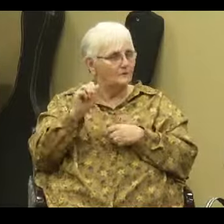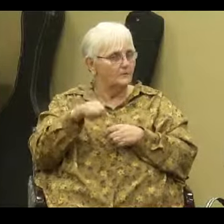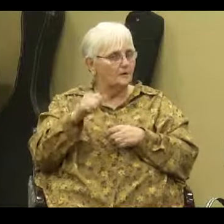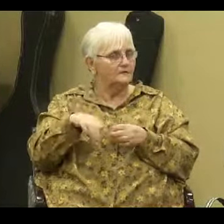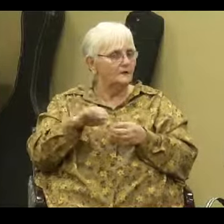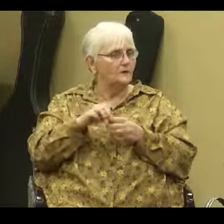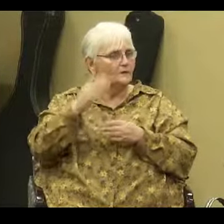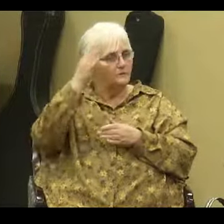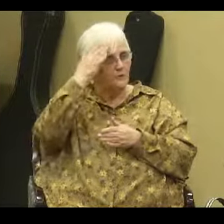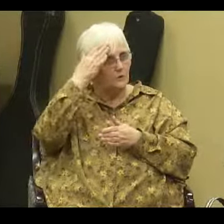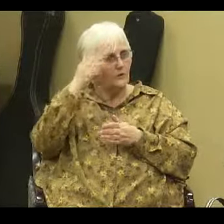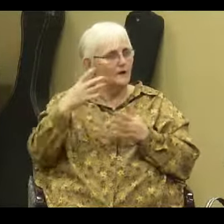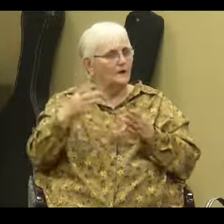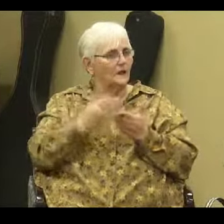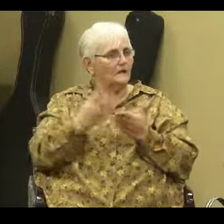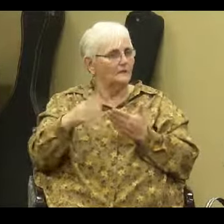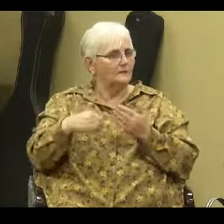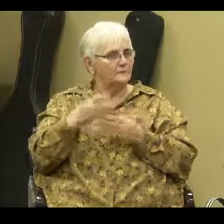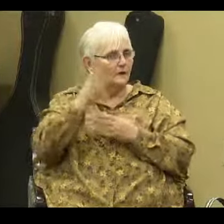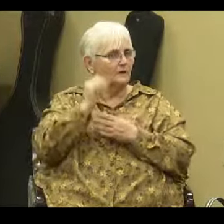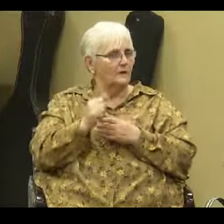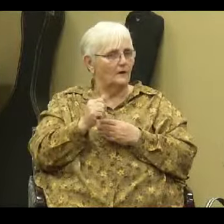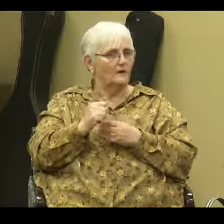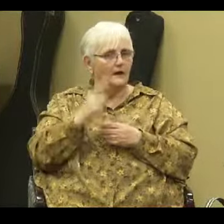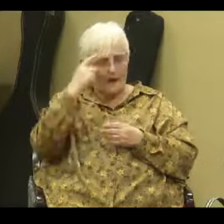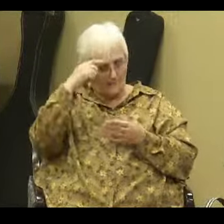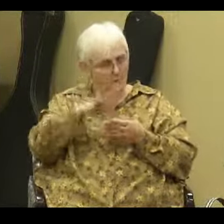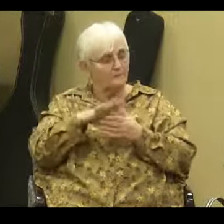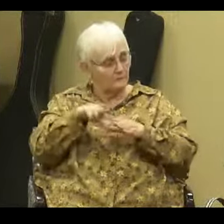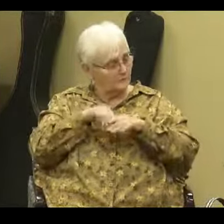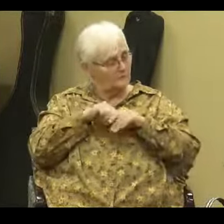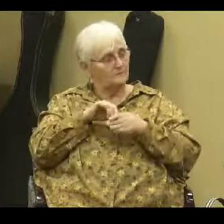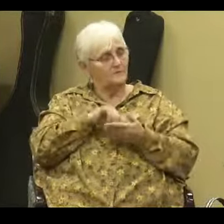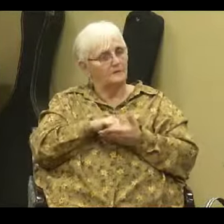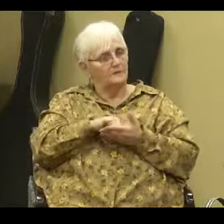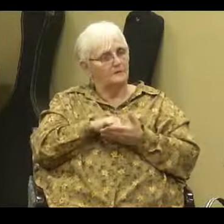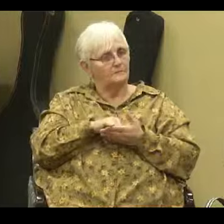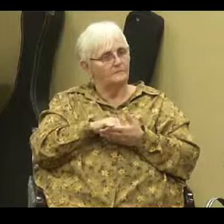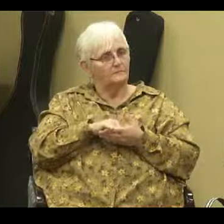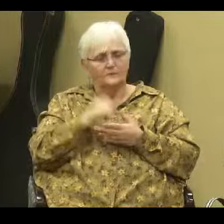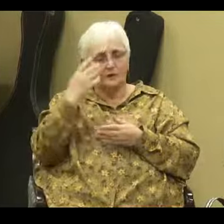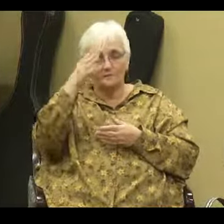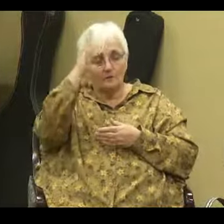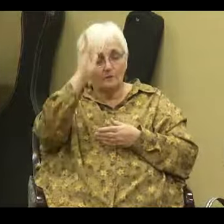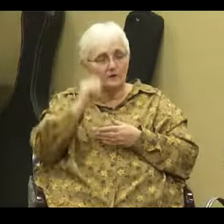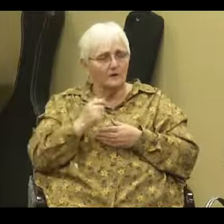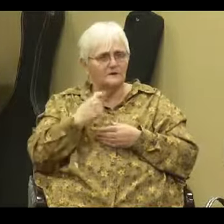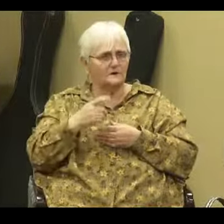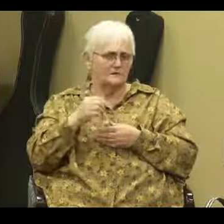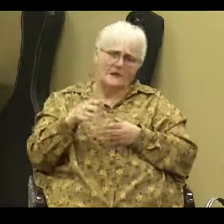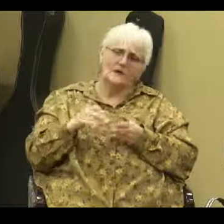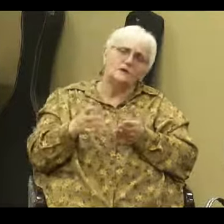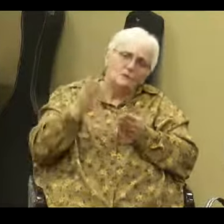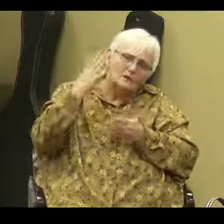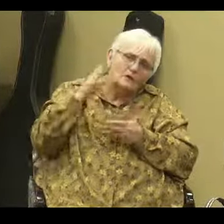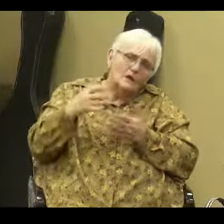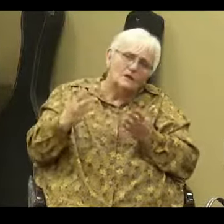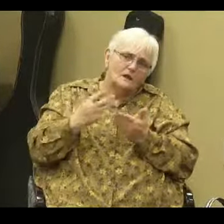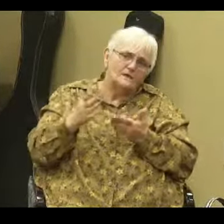knowing a lot of things about God, I believe they would. Not even knowing Him. Just saying, Hey man, you want to know a lot of things about God?